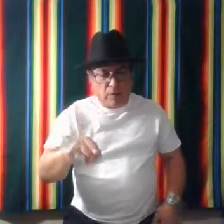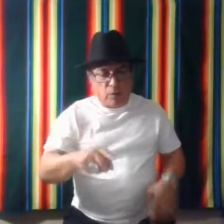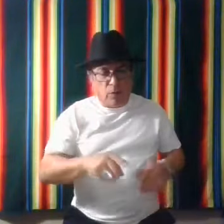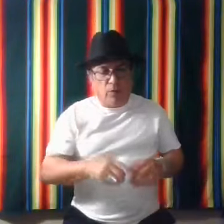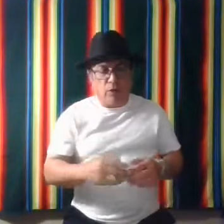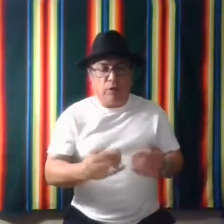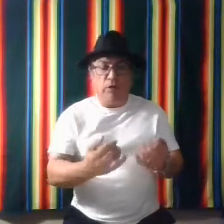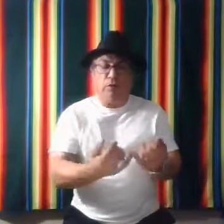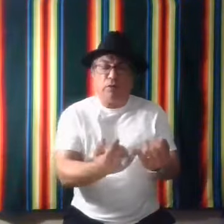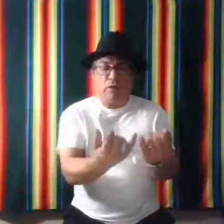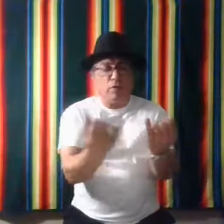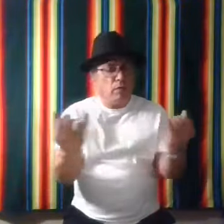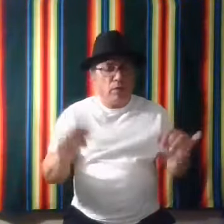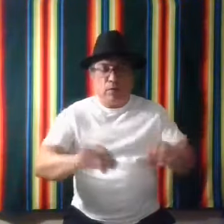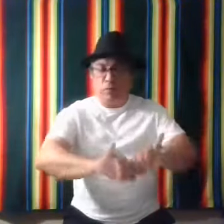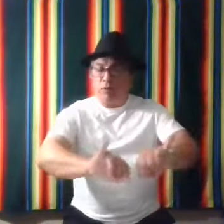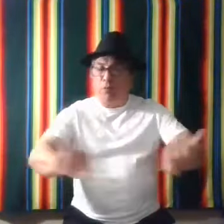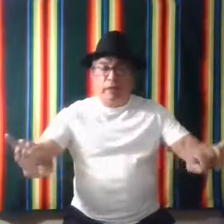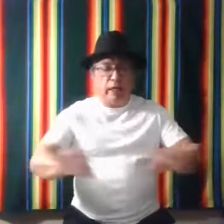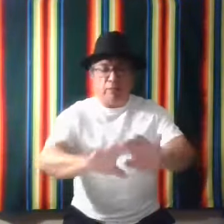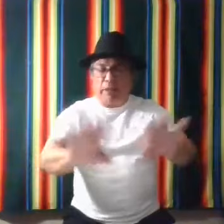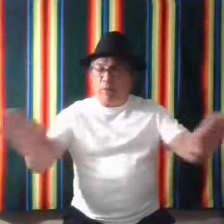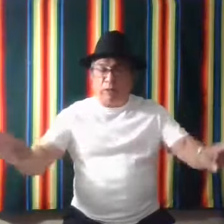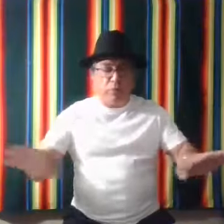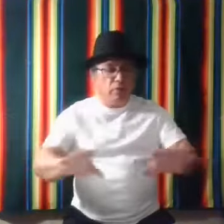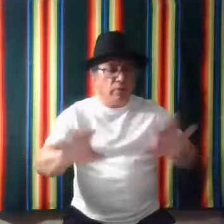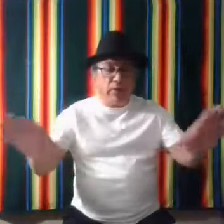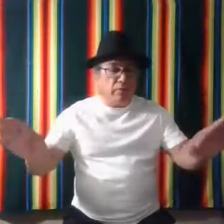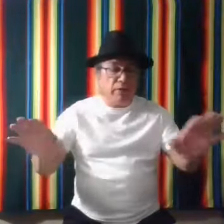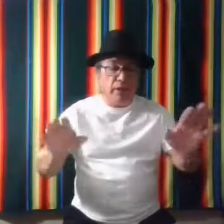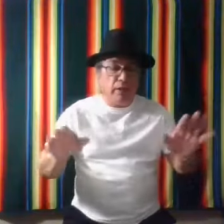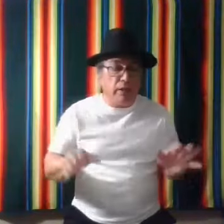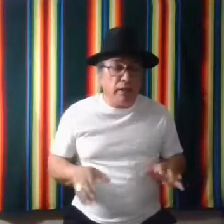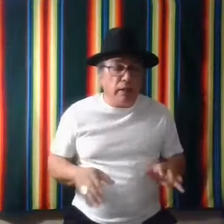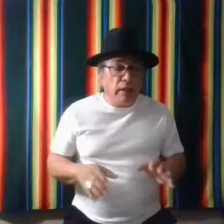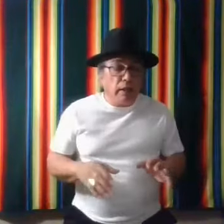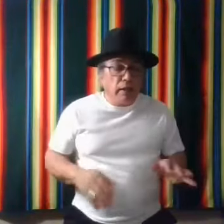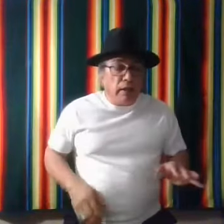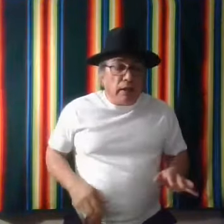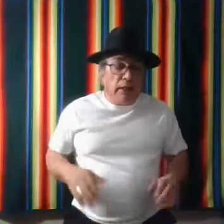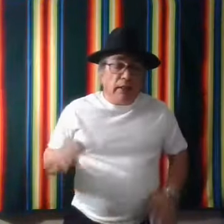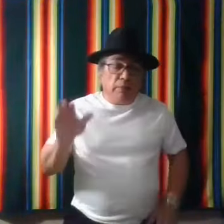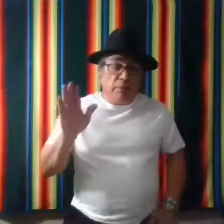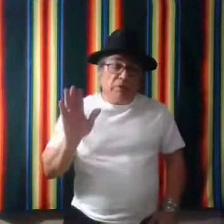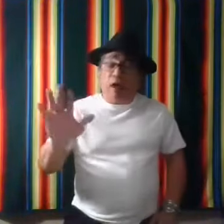Or you could do, you know, just bring it out. Meaning people. Everything like that. Stop.